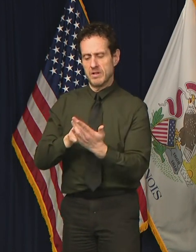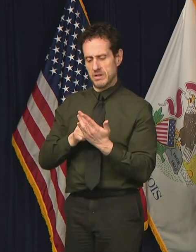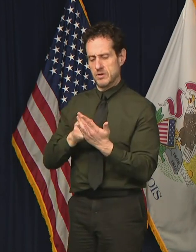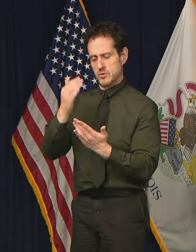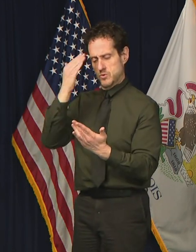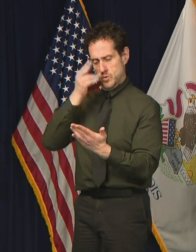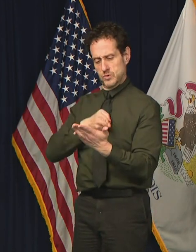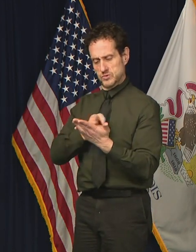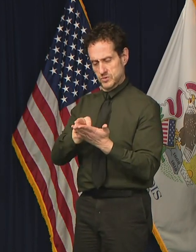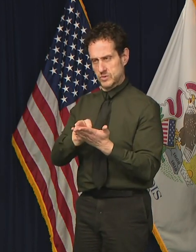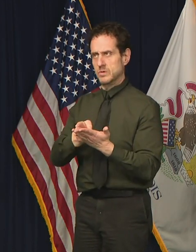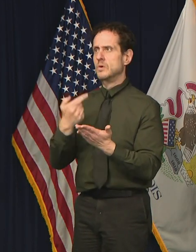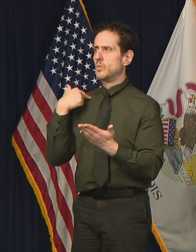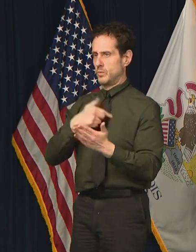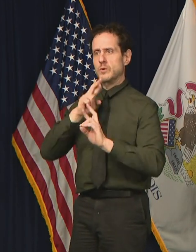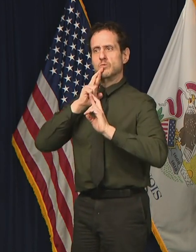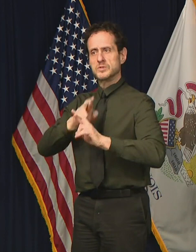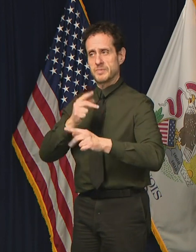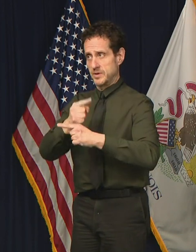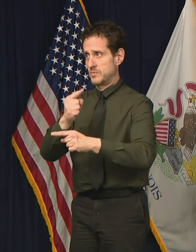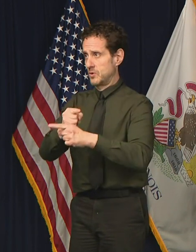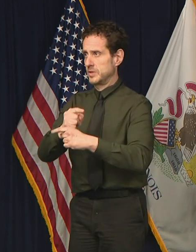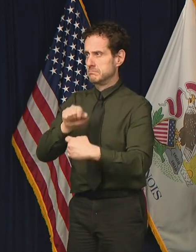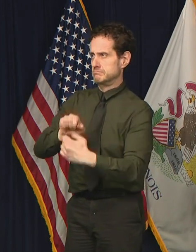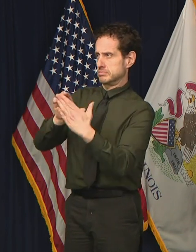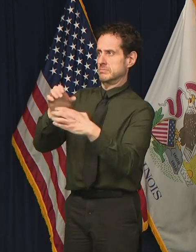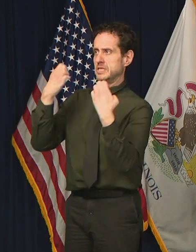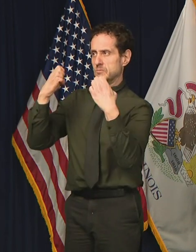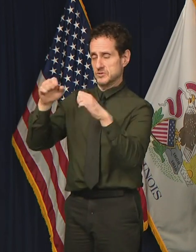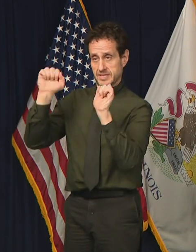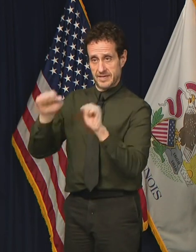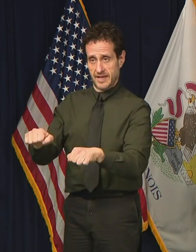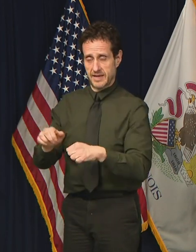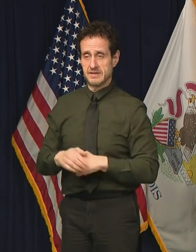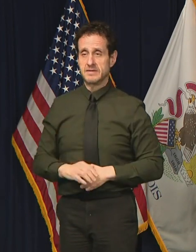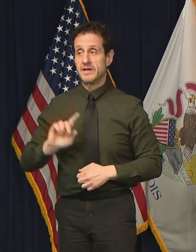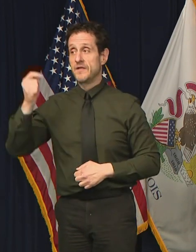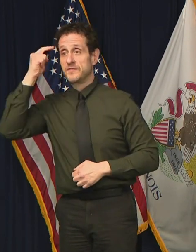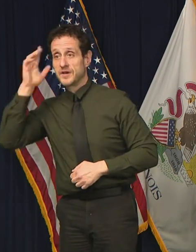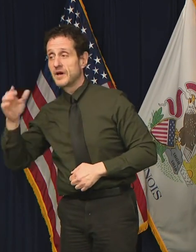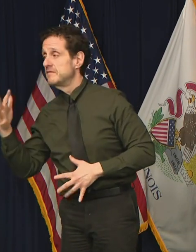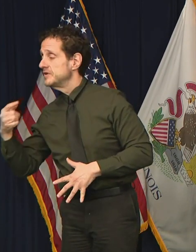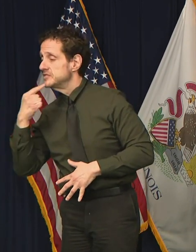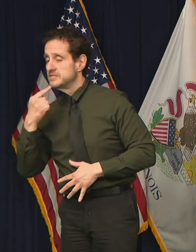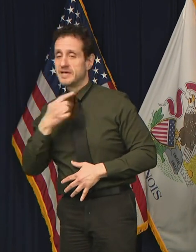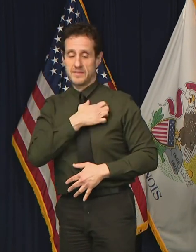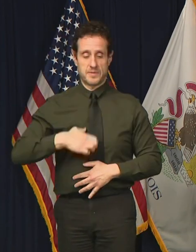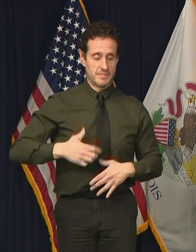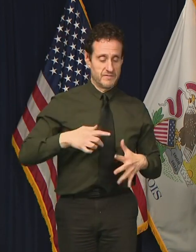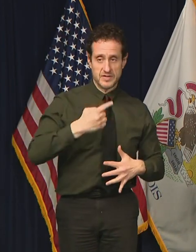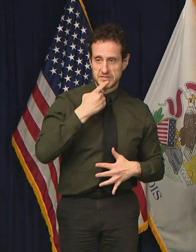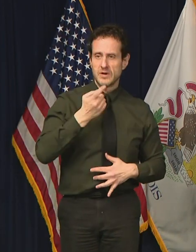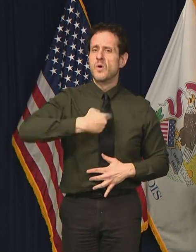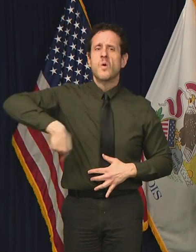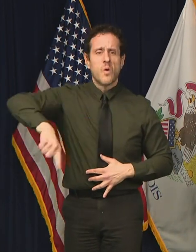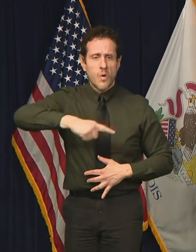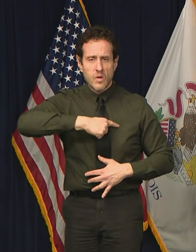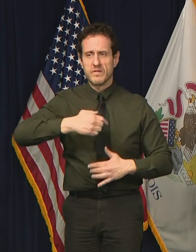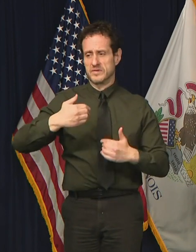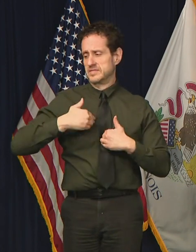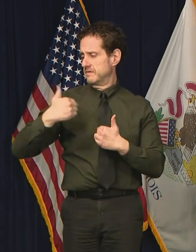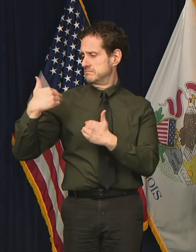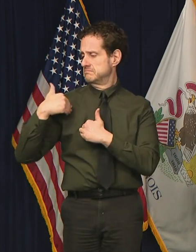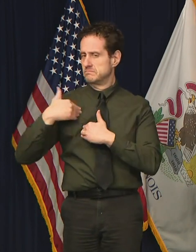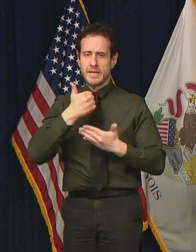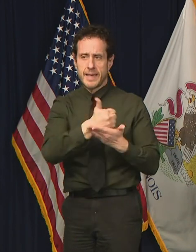at hand. As Mayor Lightfoot, as Governor Pritzker has said, we all have a role to play. We see people stepping up in